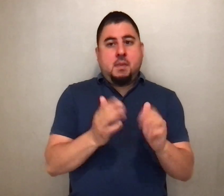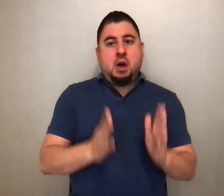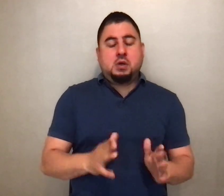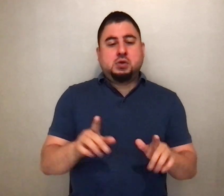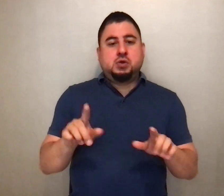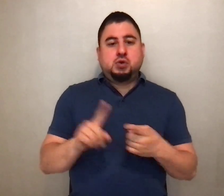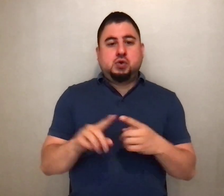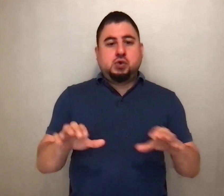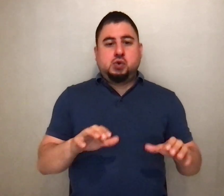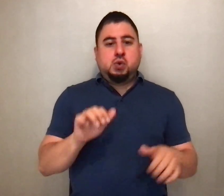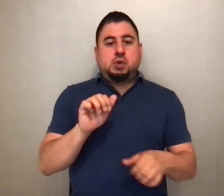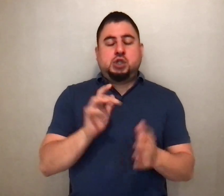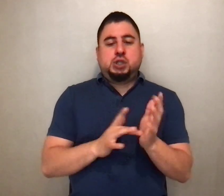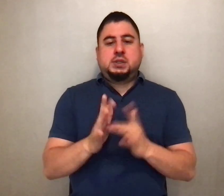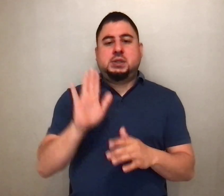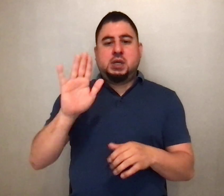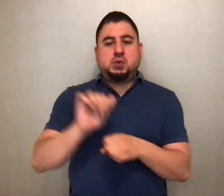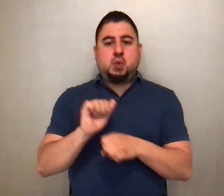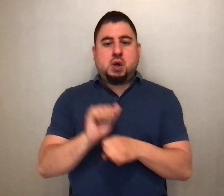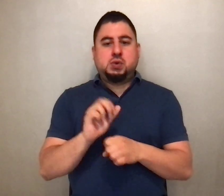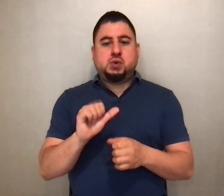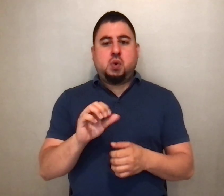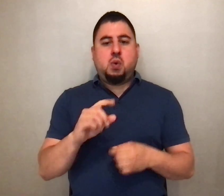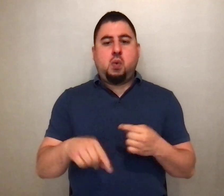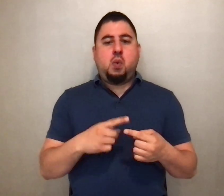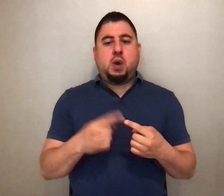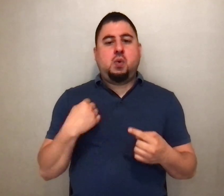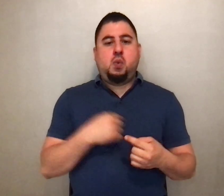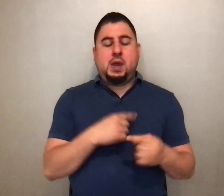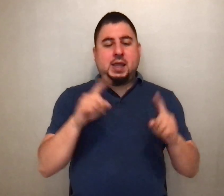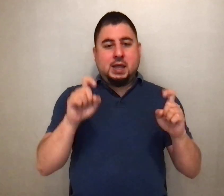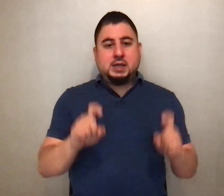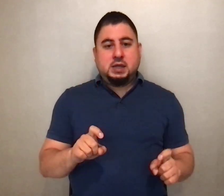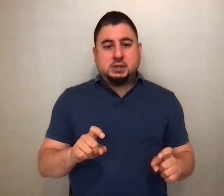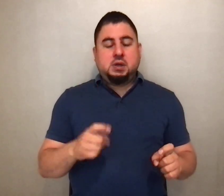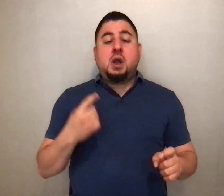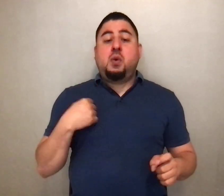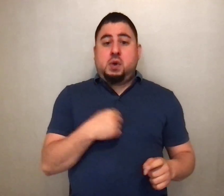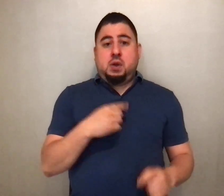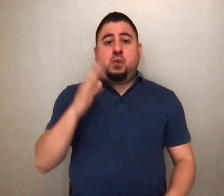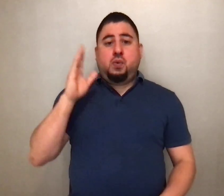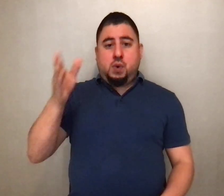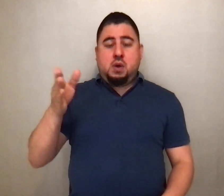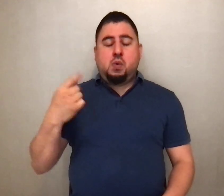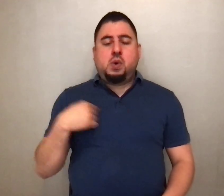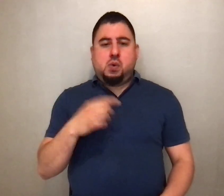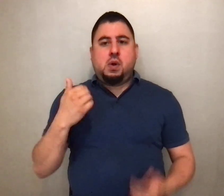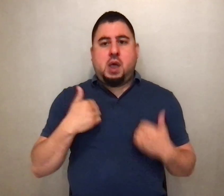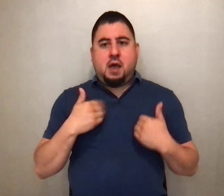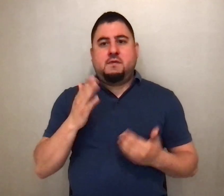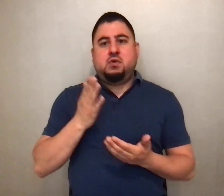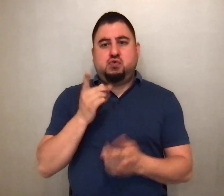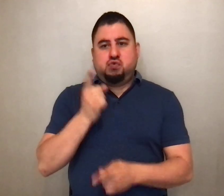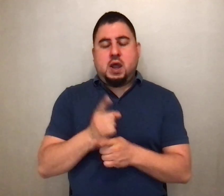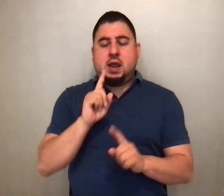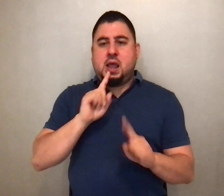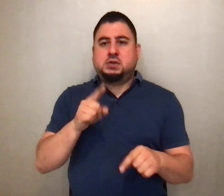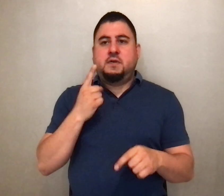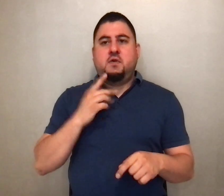work of Jesus so that when we get tested, and we will, we'll have the right answers for our God and for